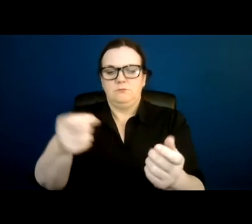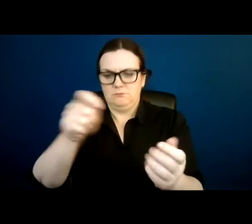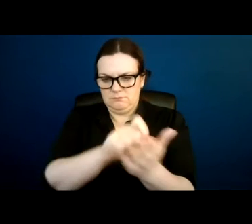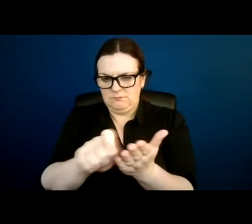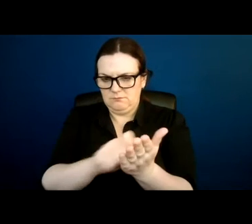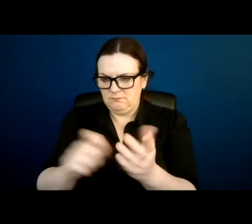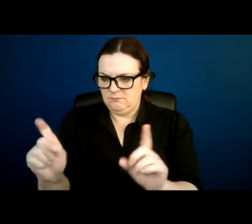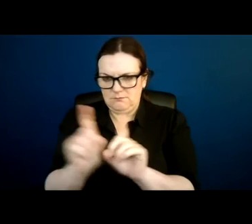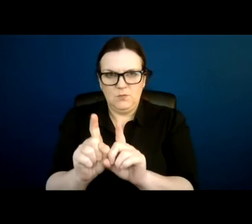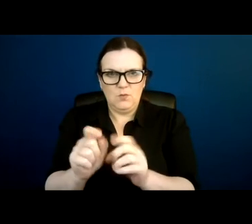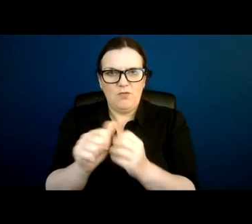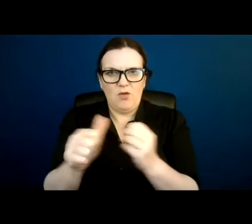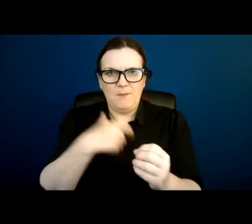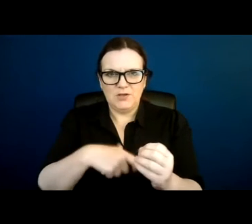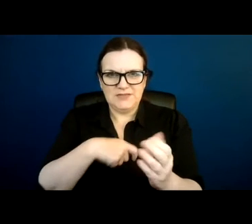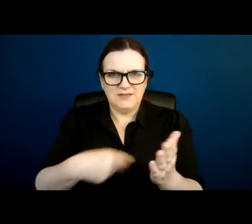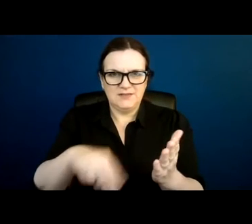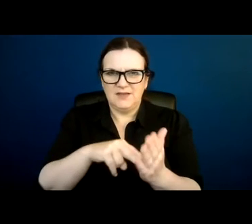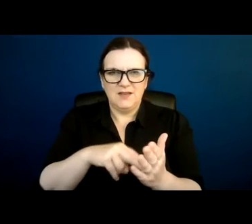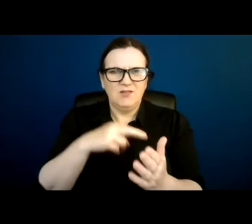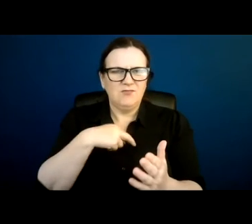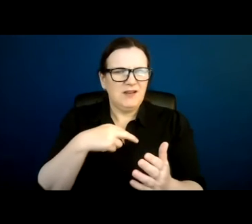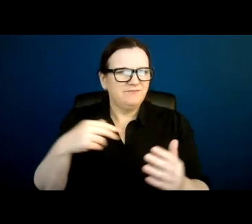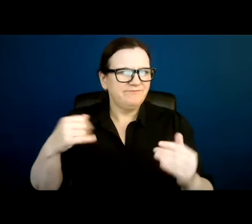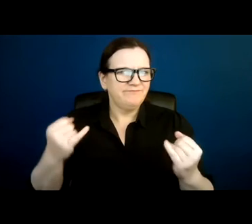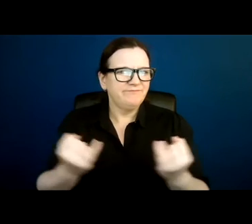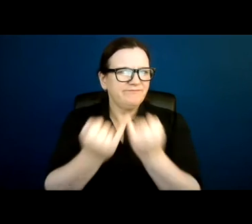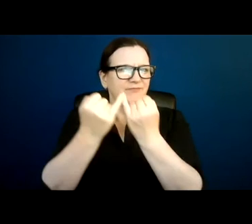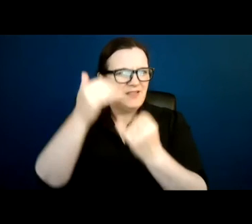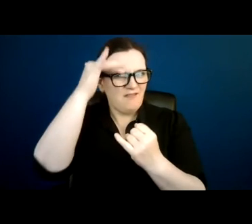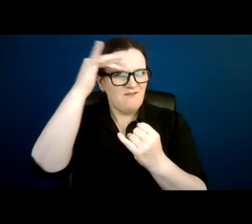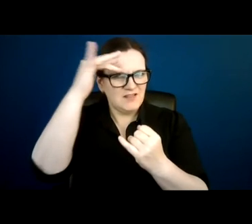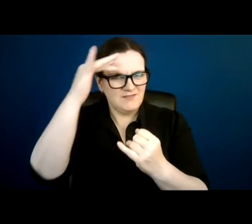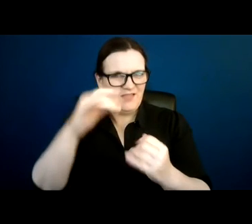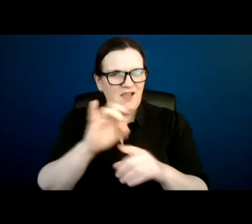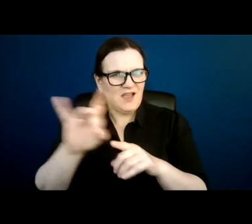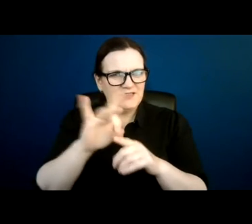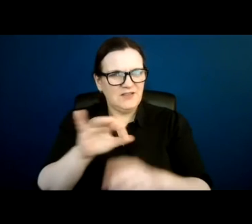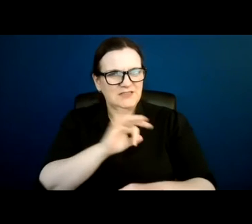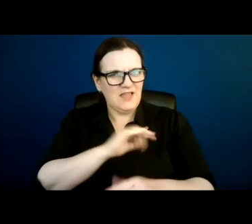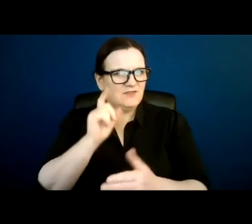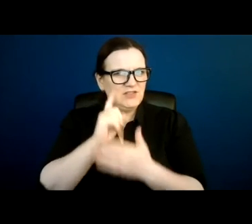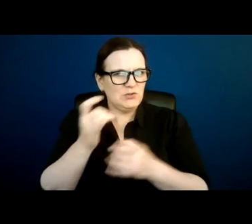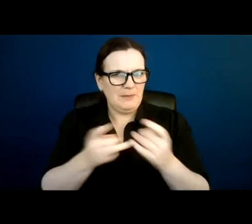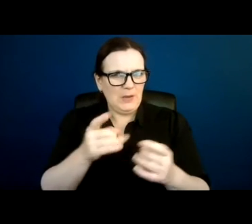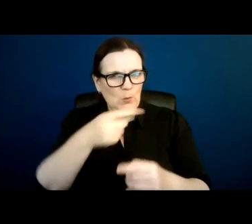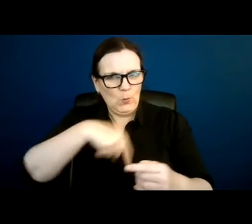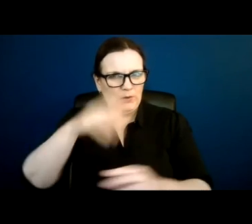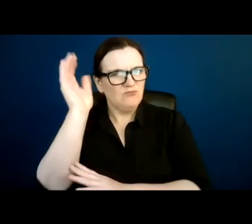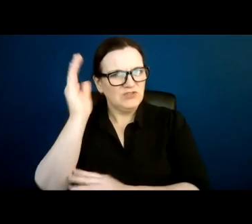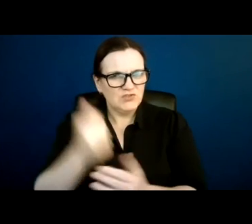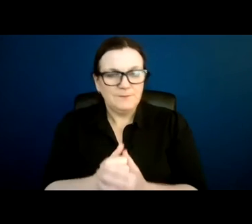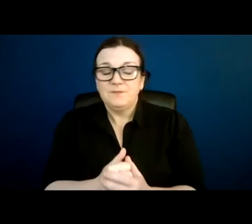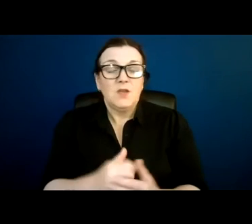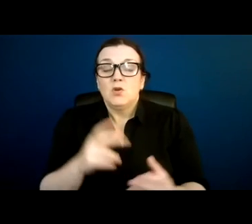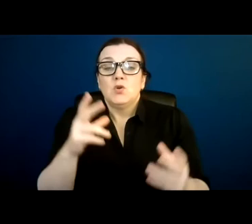else. That is antithetical to the very self-determination that we preach. I have no objection to model forms. I think